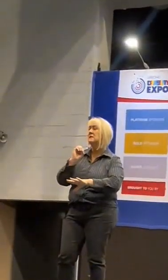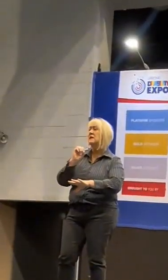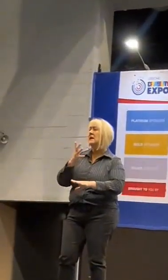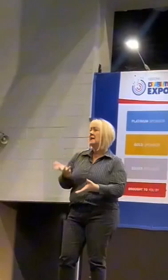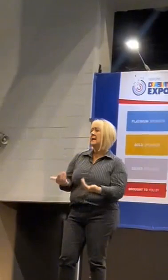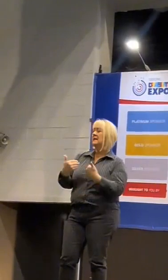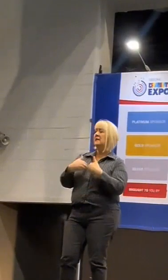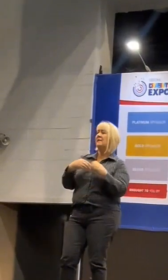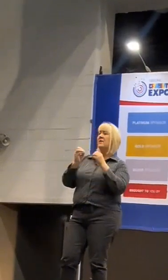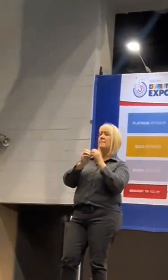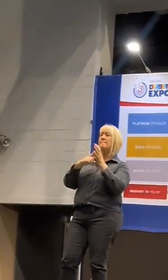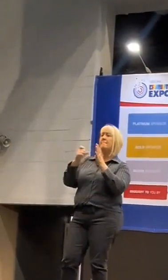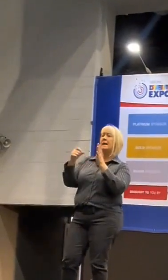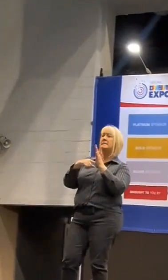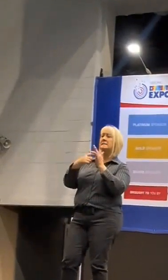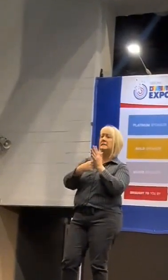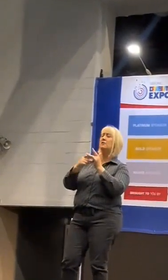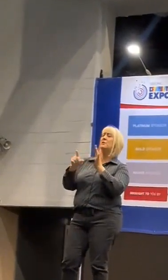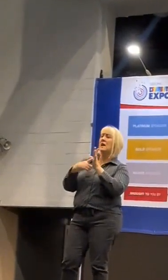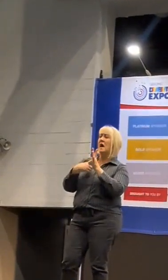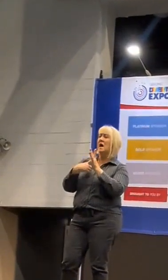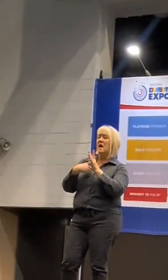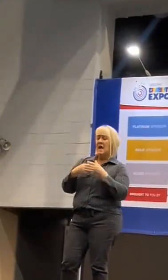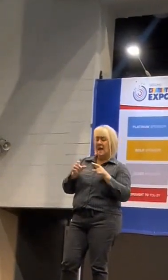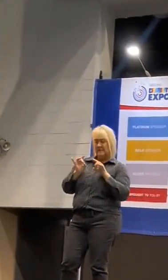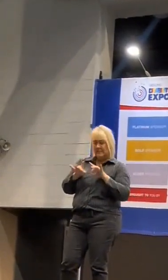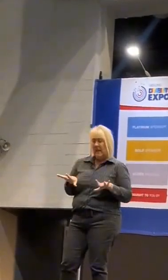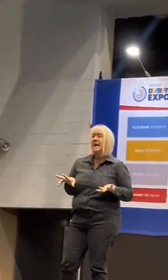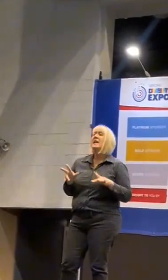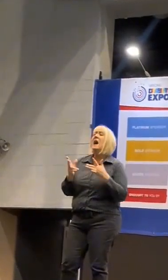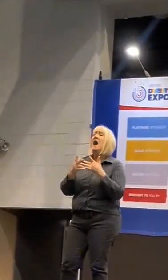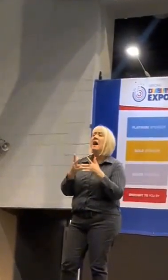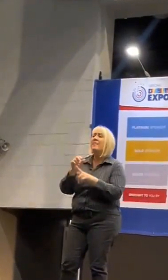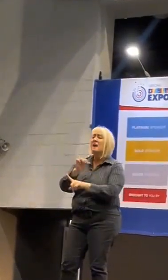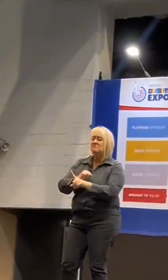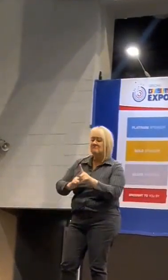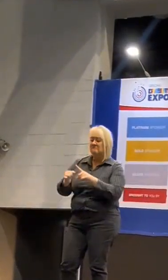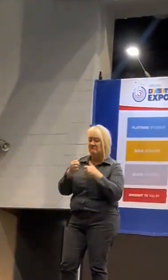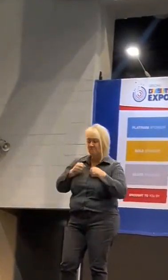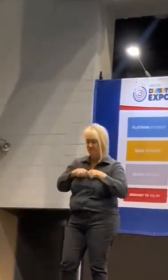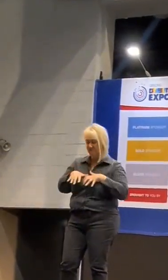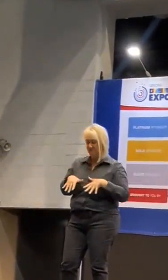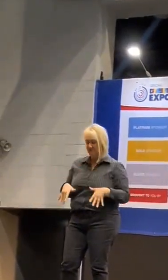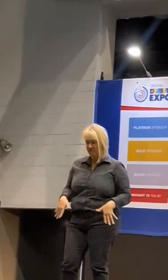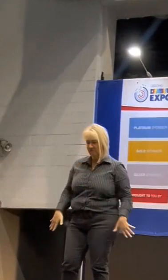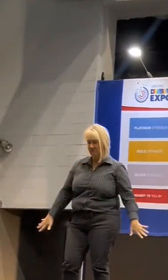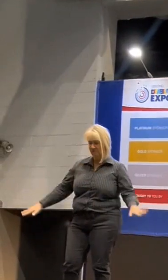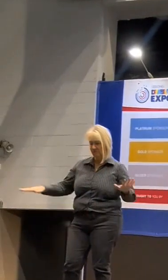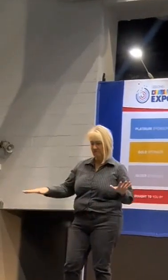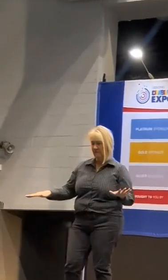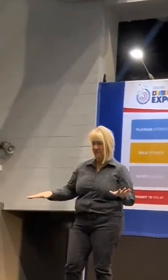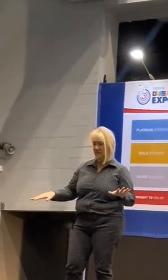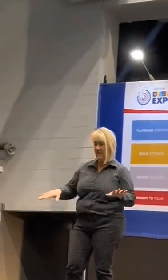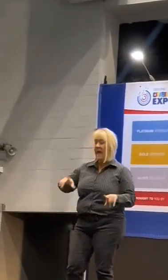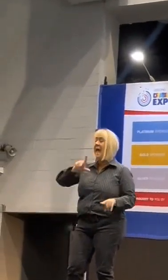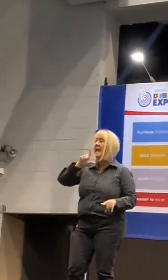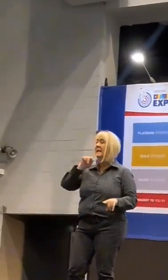is that it can imitate a whole range of other diseases and conditions. And it is very clever at evading the immune system.